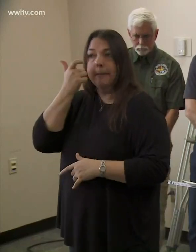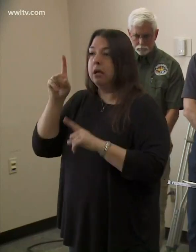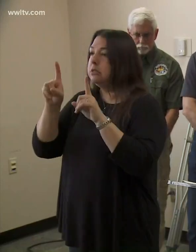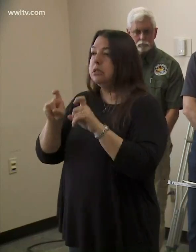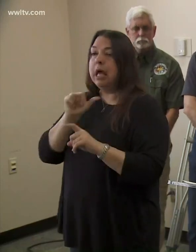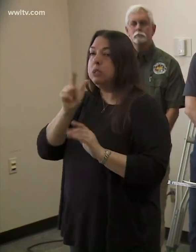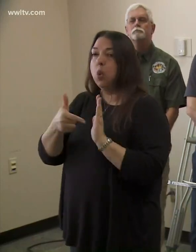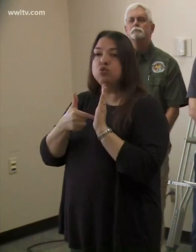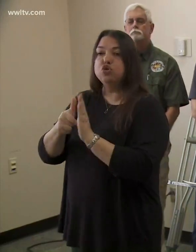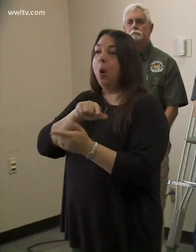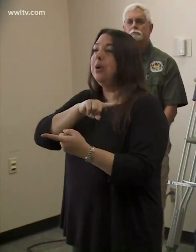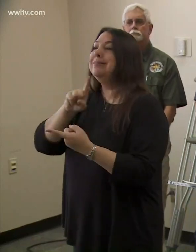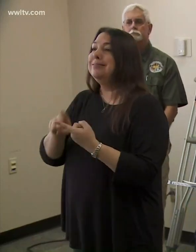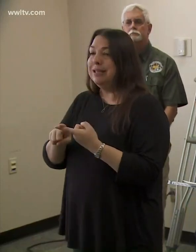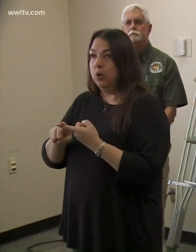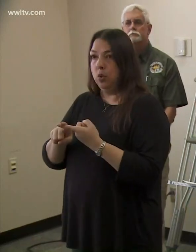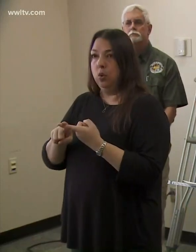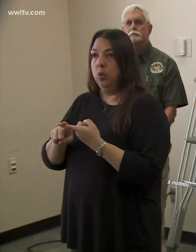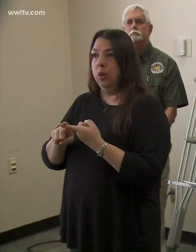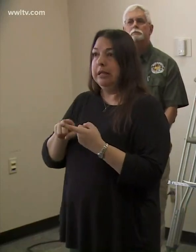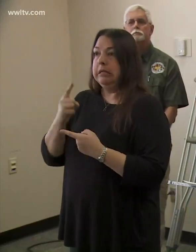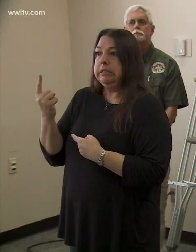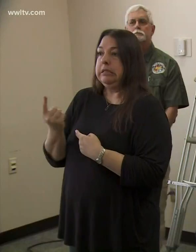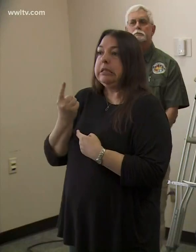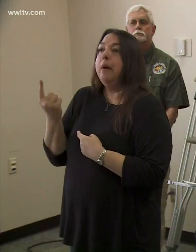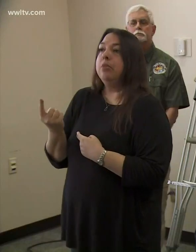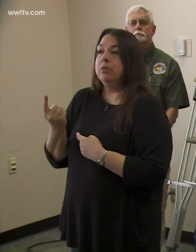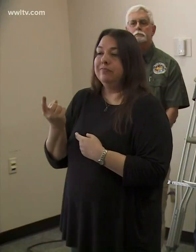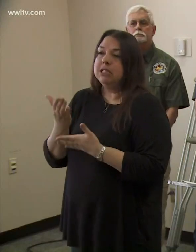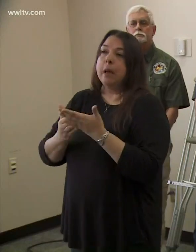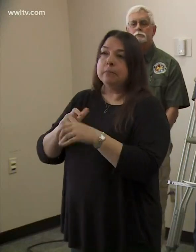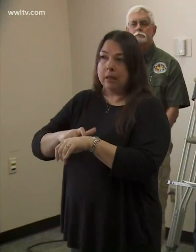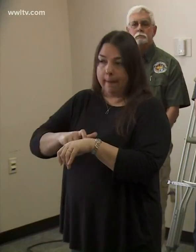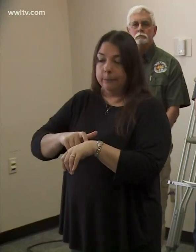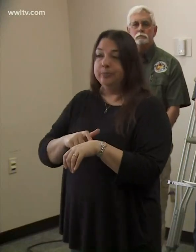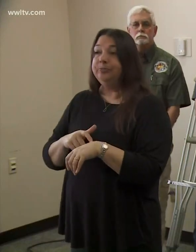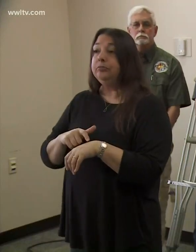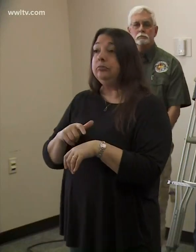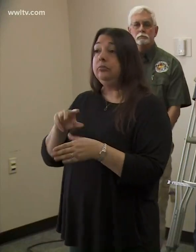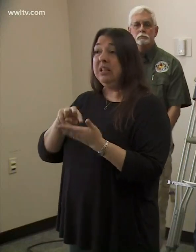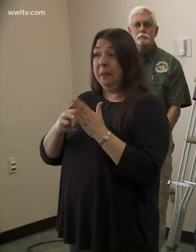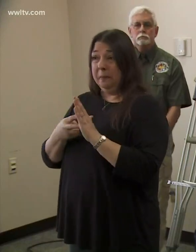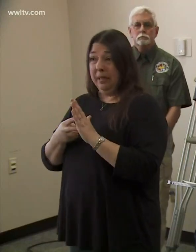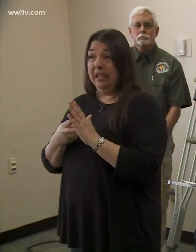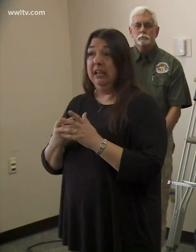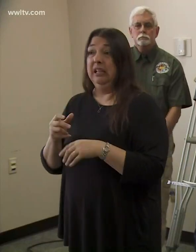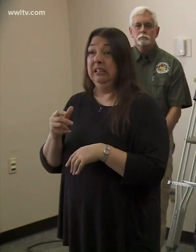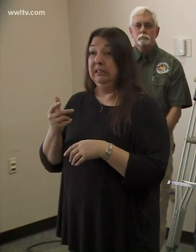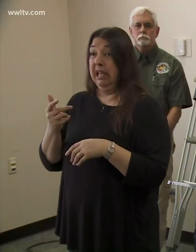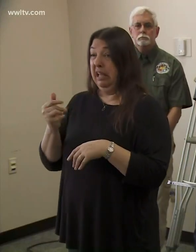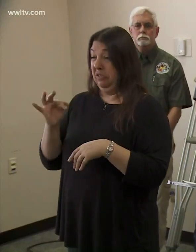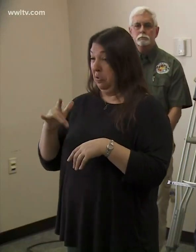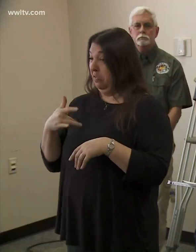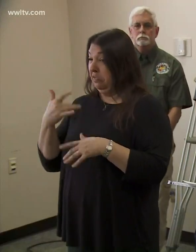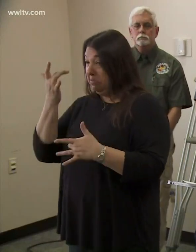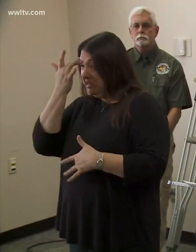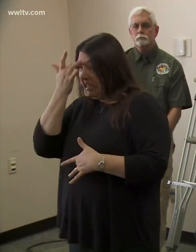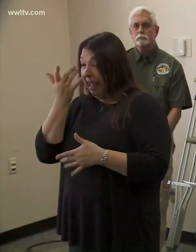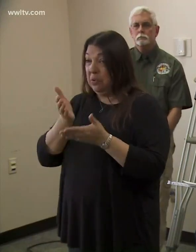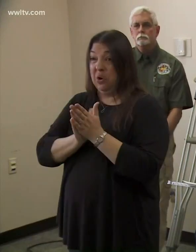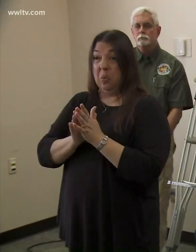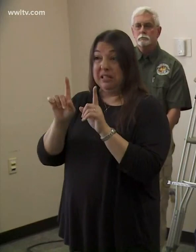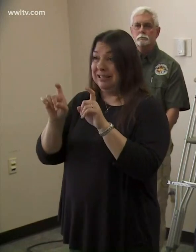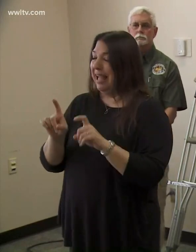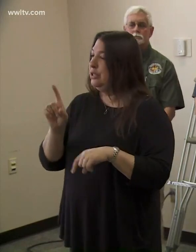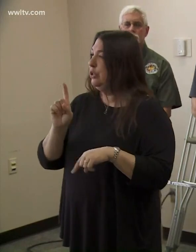reveal itself until, um, until, um, a little bit of time. So asymptomatic requesting a test, um, you